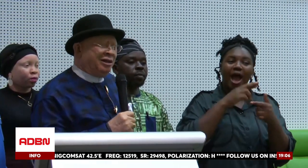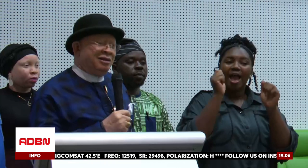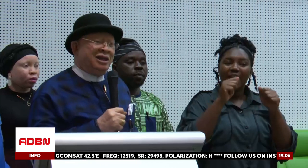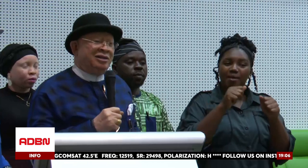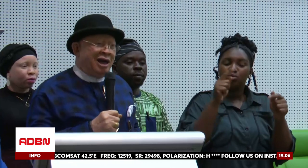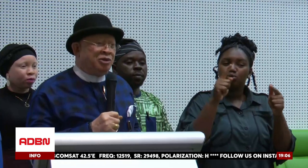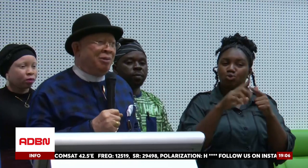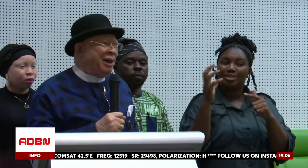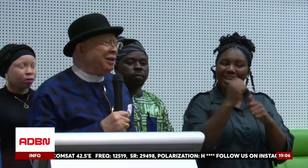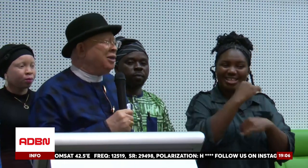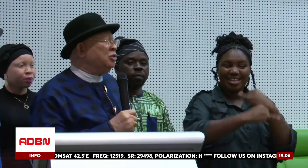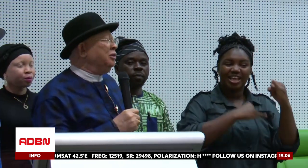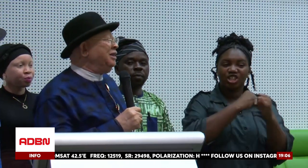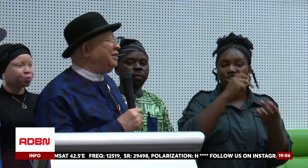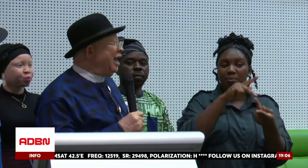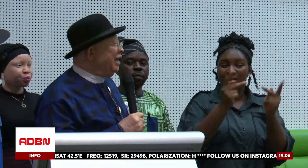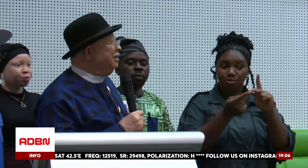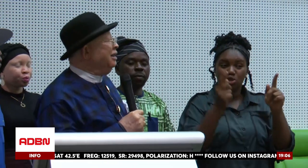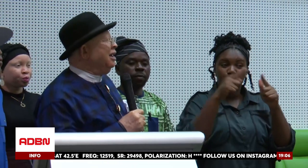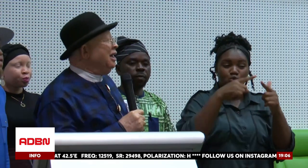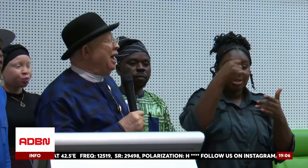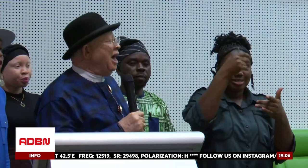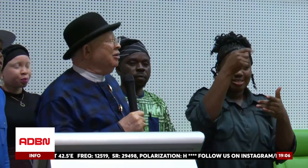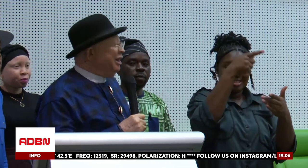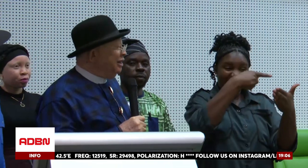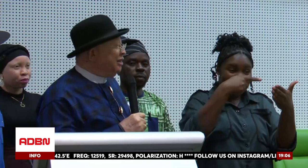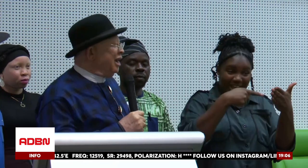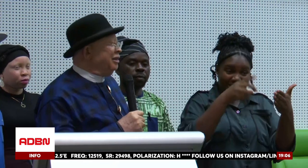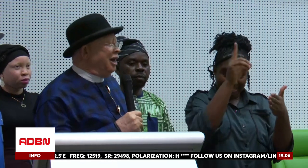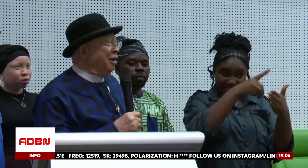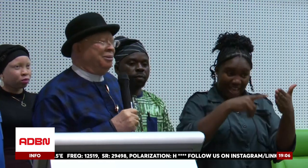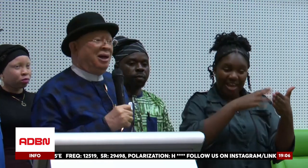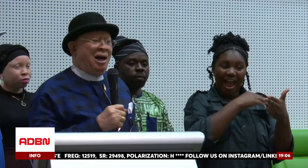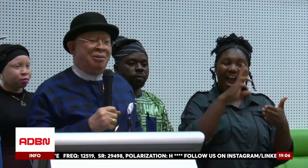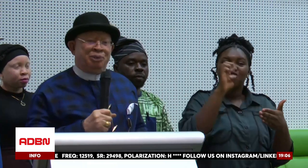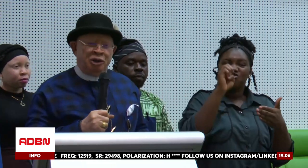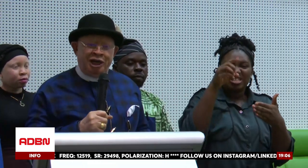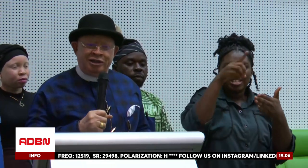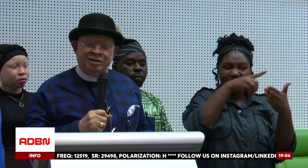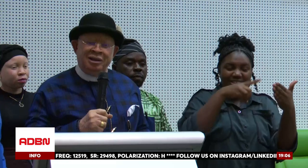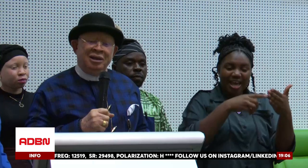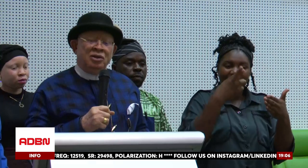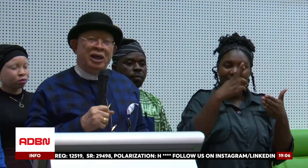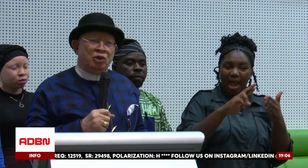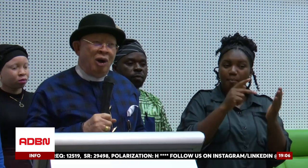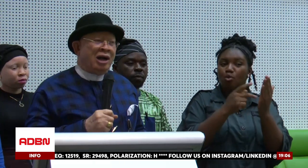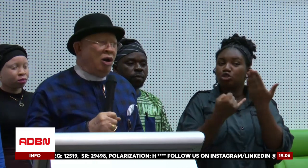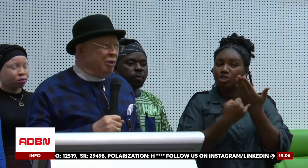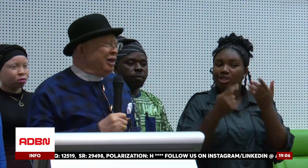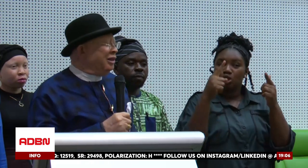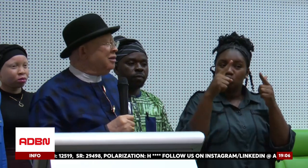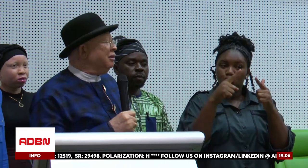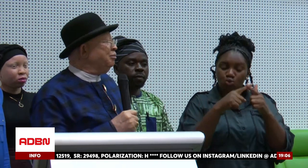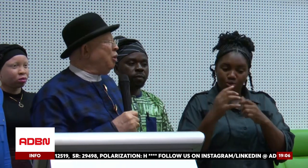to get the international partners to design and redesign their project to